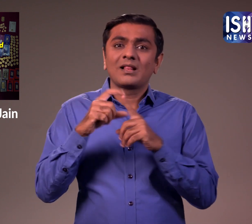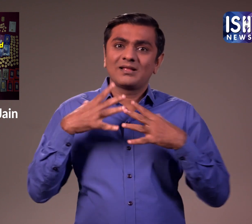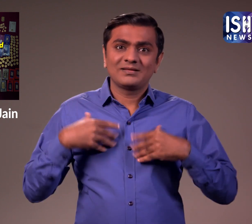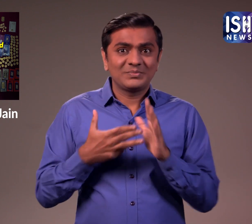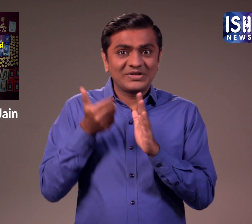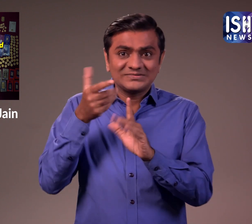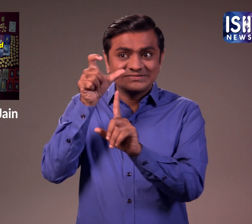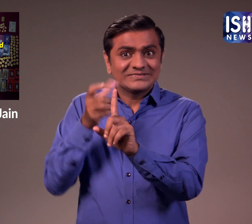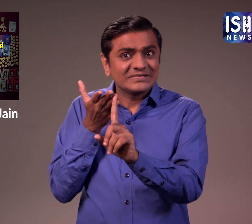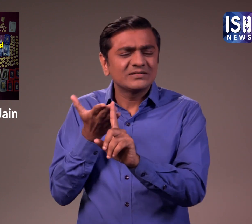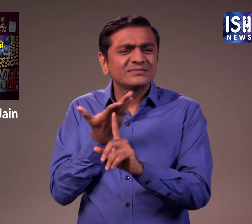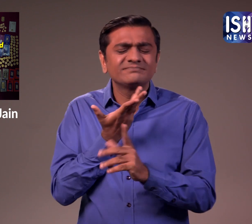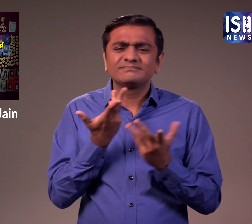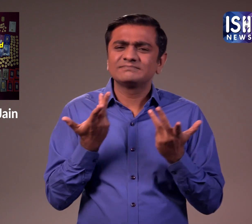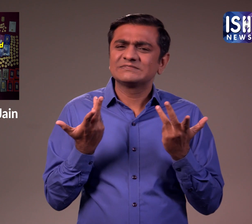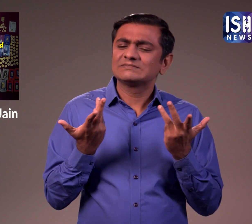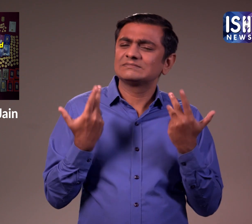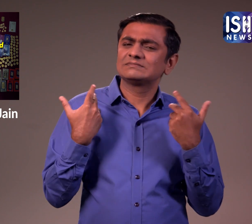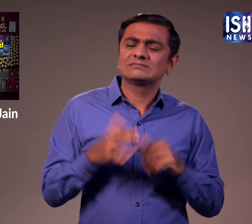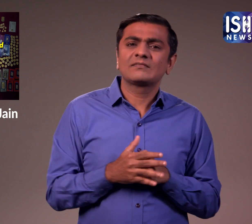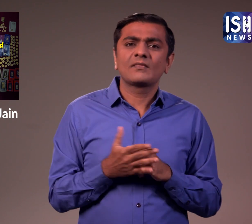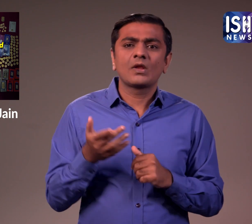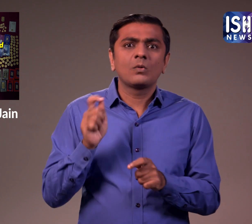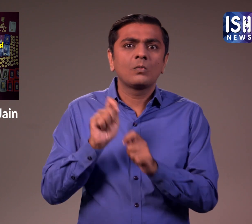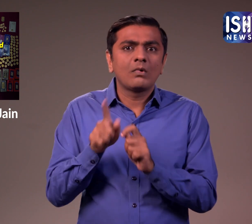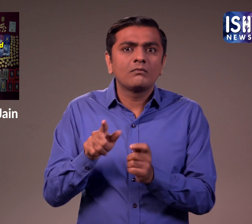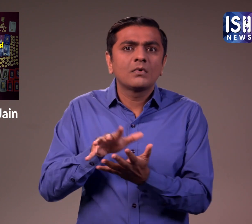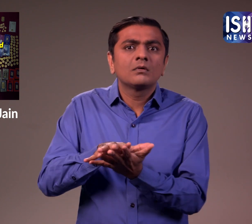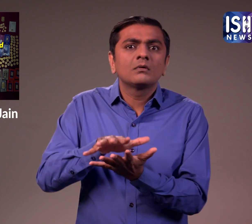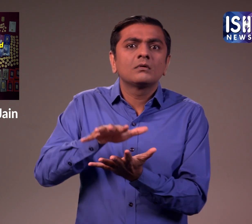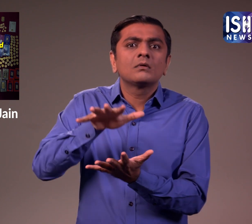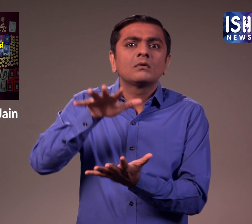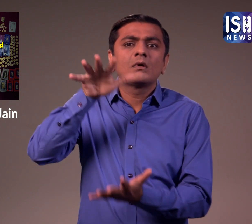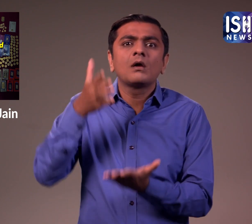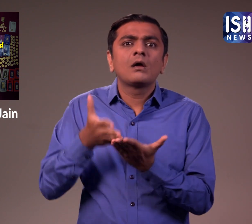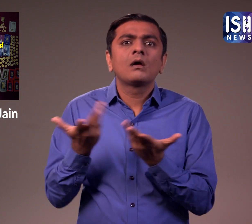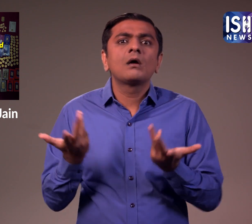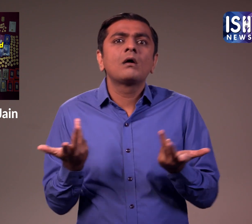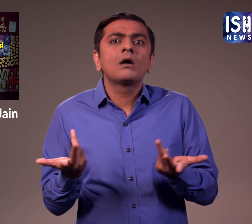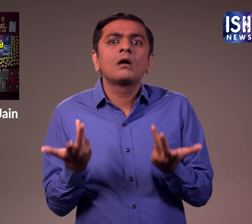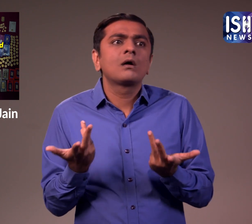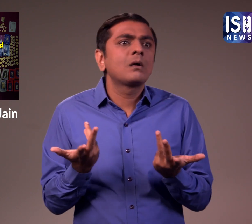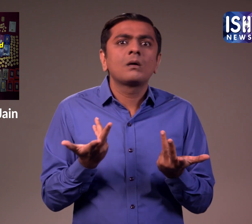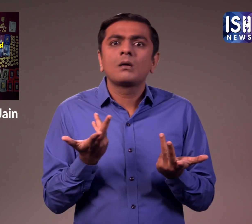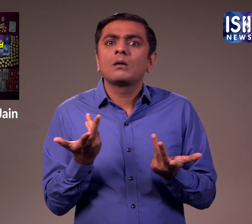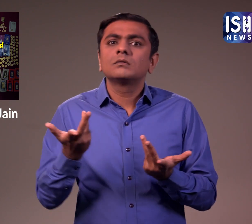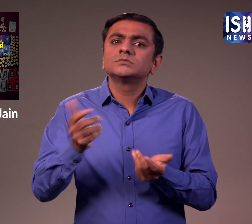Since he has a lot of pending work, Jain's duties have been given to Deputy Chief Minister Manish Sasodhia.